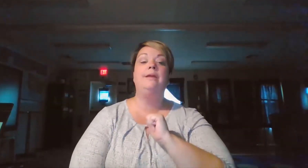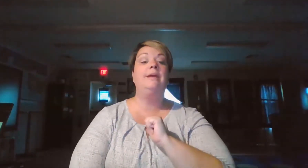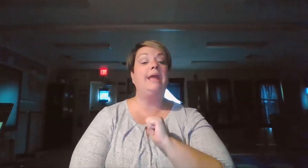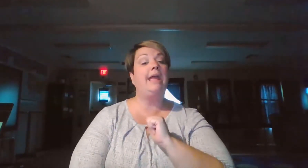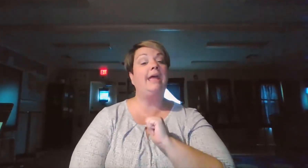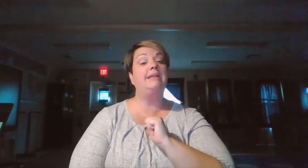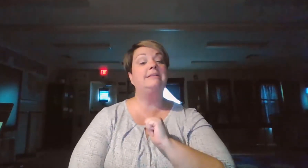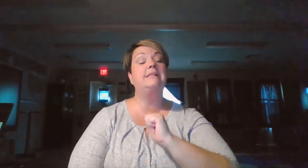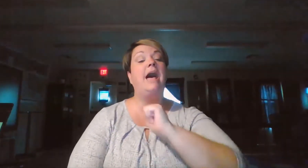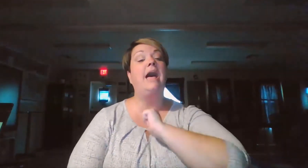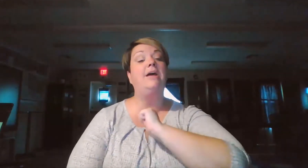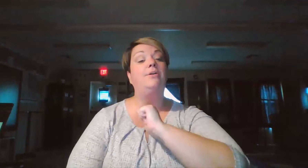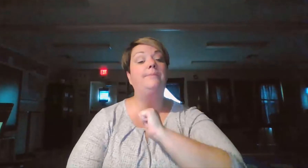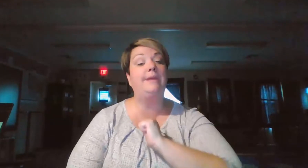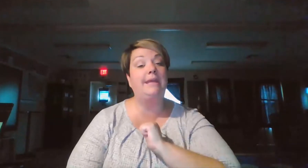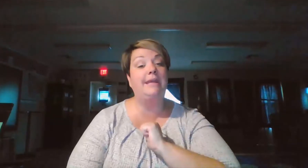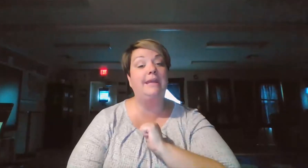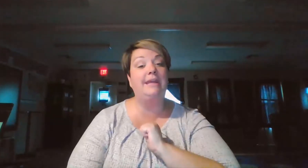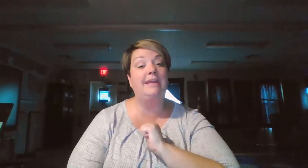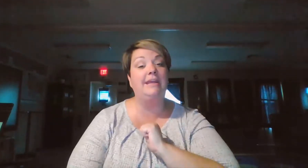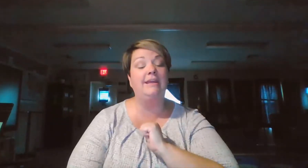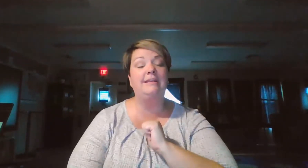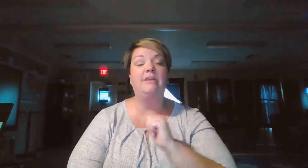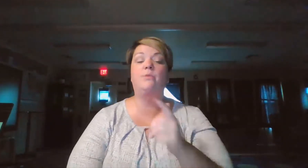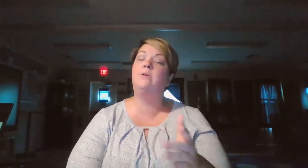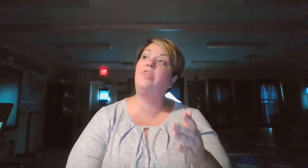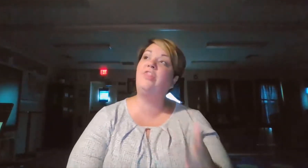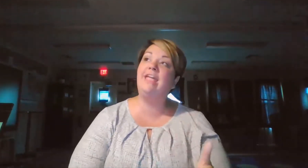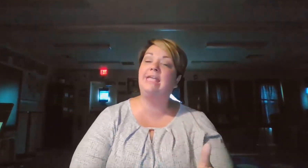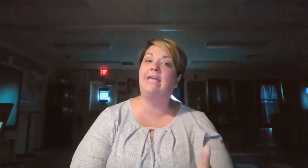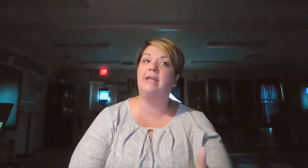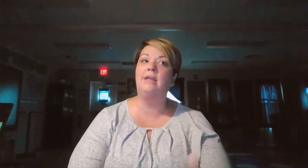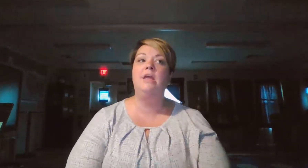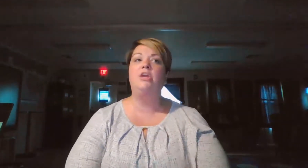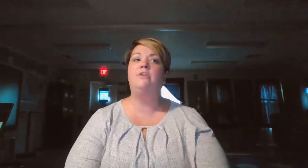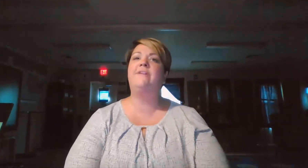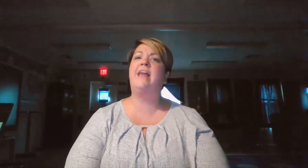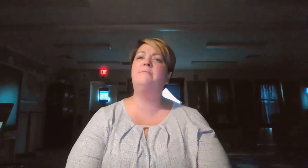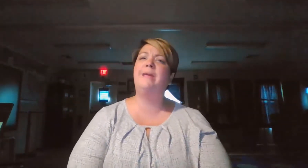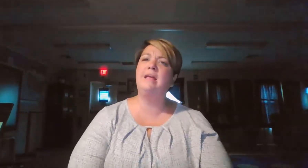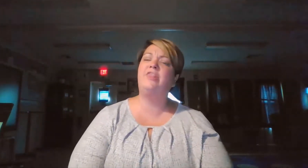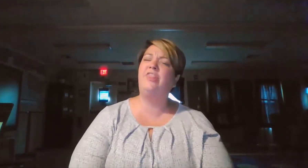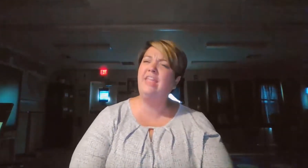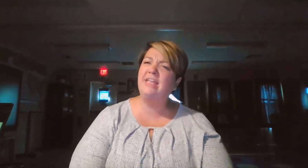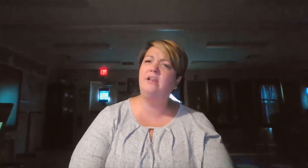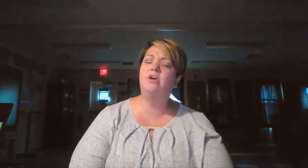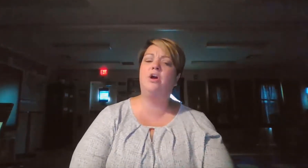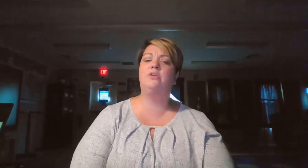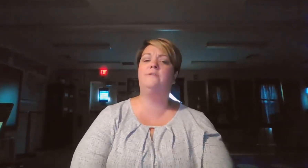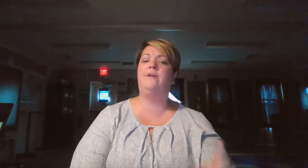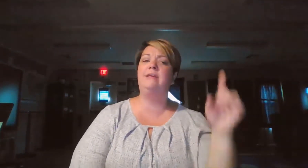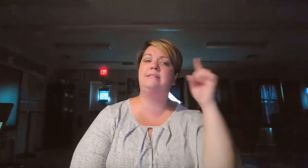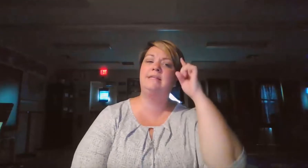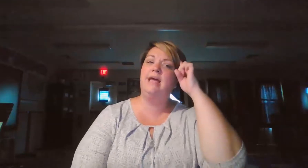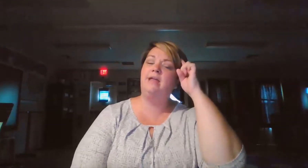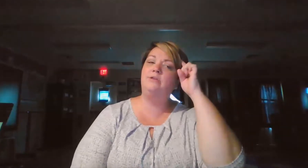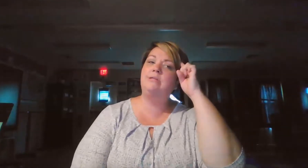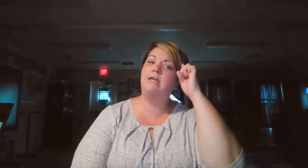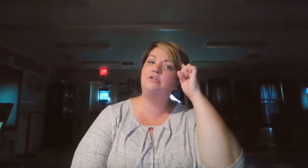And I'll be. Now the word thinking. You've got to make a thinking look on your face. And you touch your